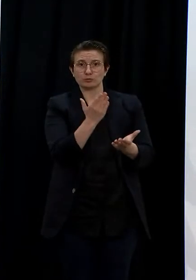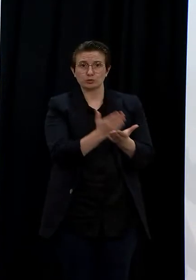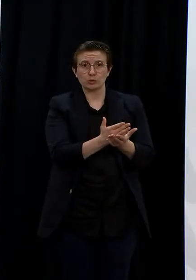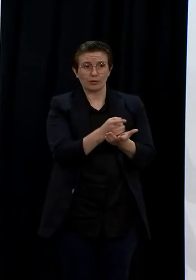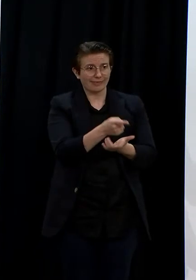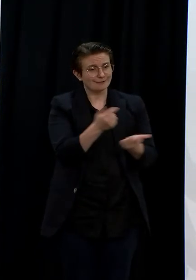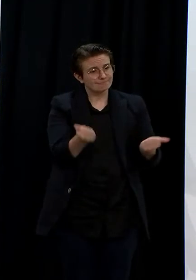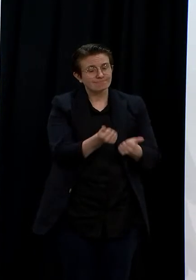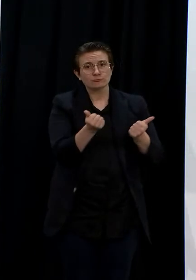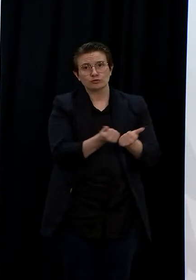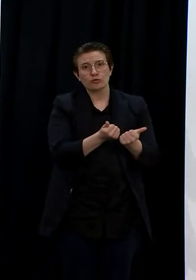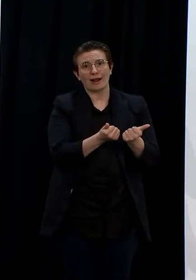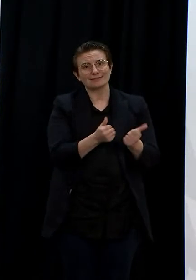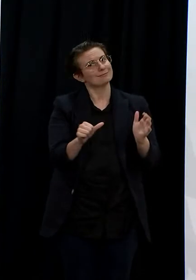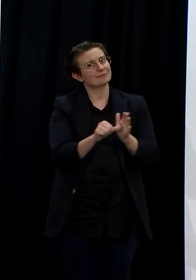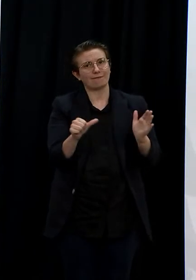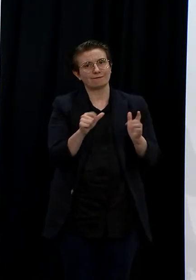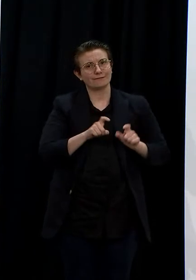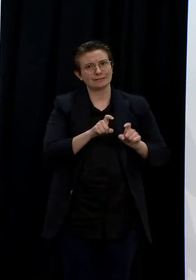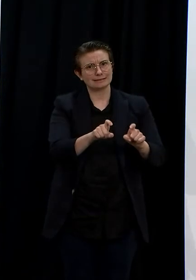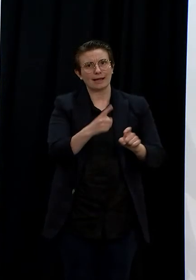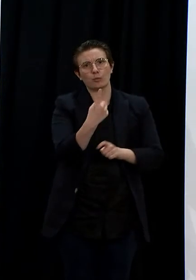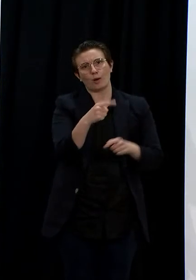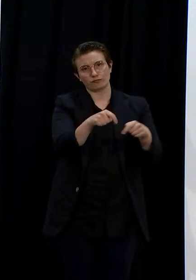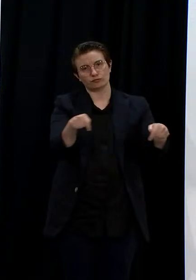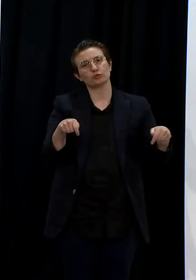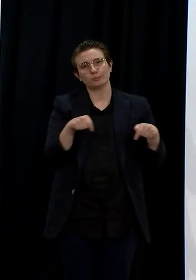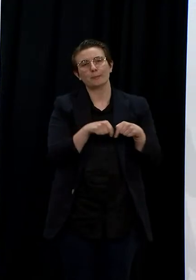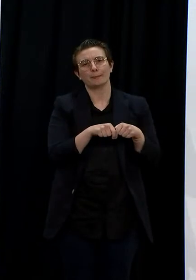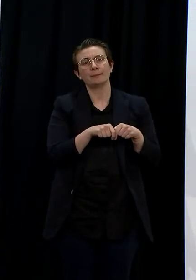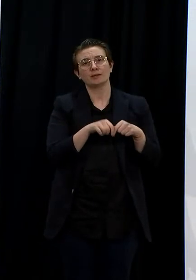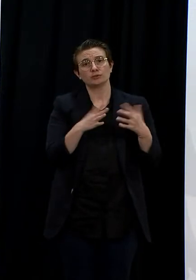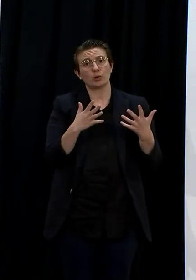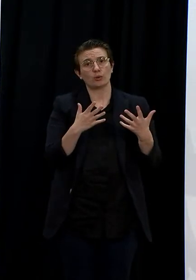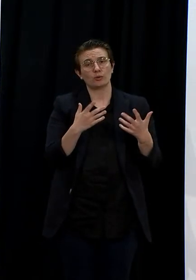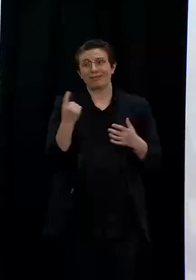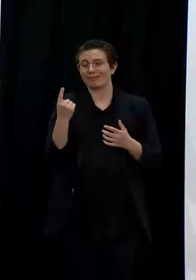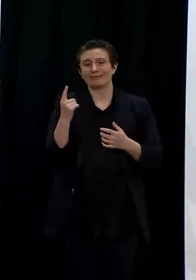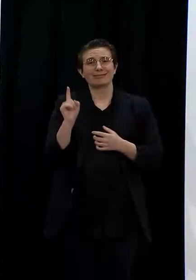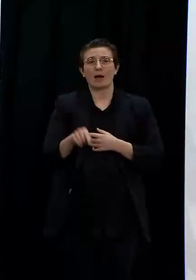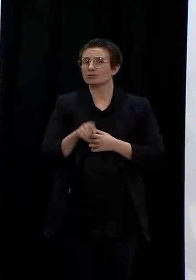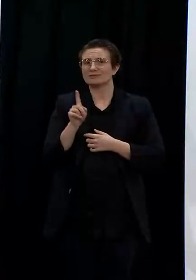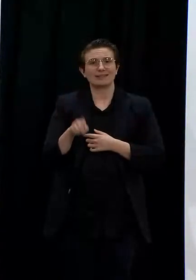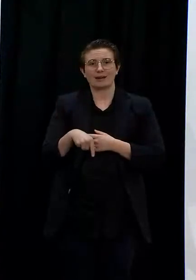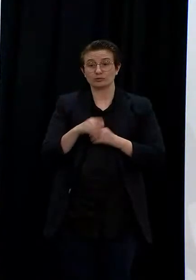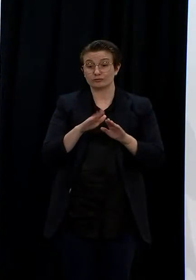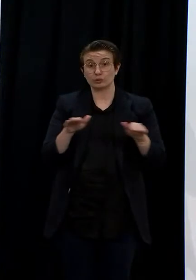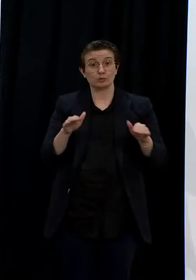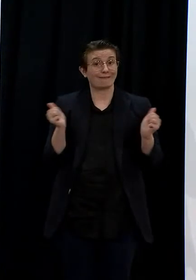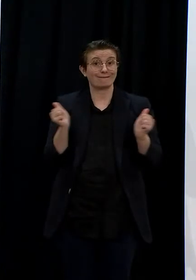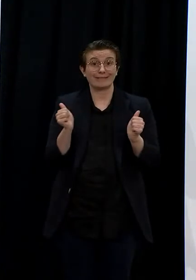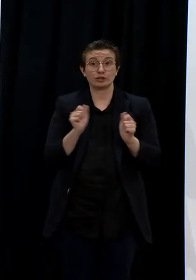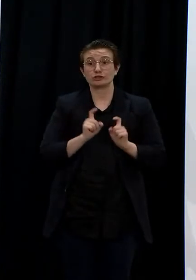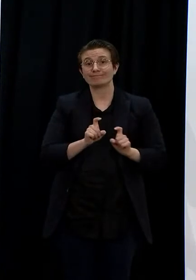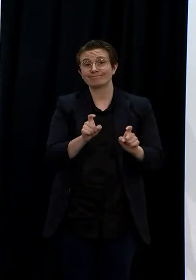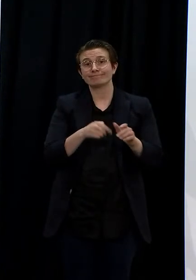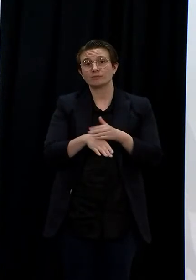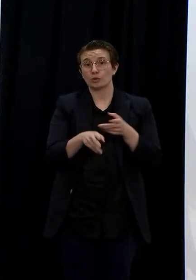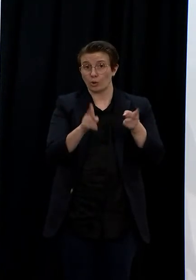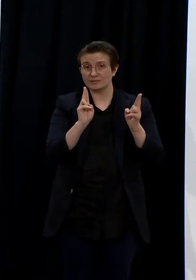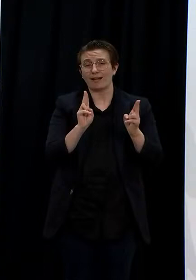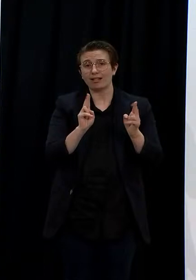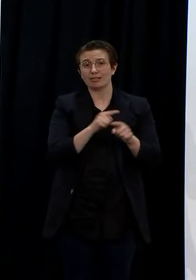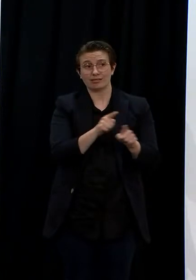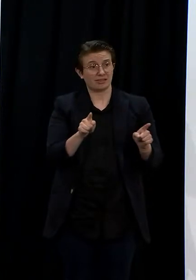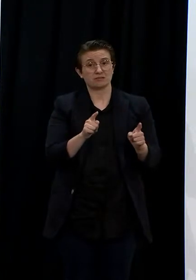Zealanders have been through our facilities and by and large have an incredible experience despite the tough circumstances. I would need to